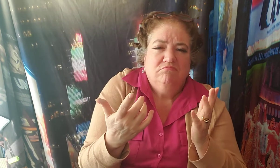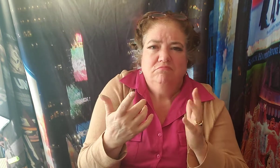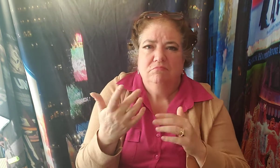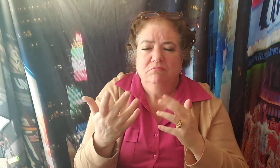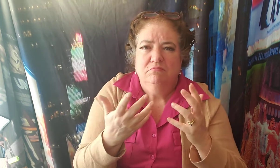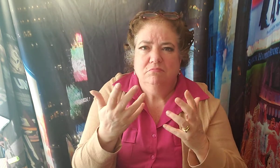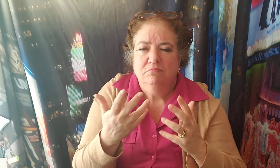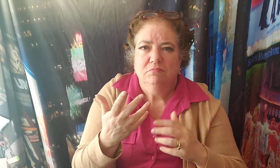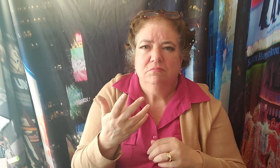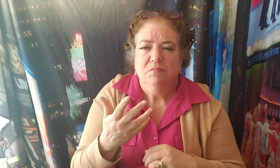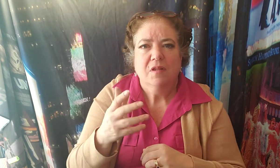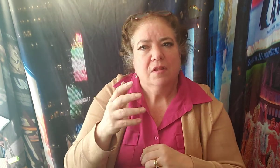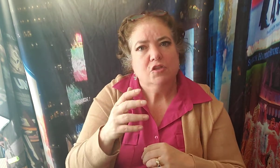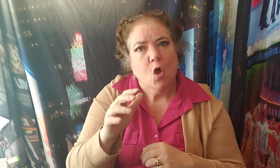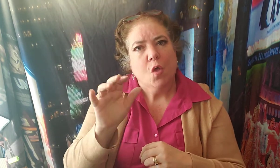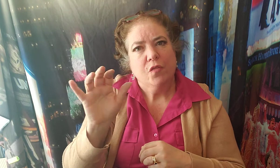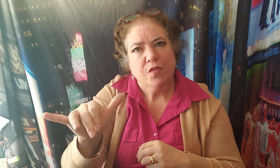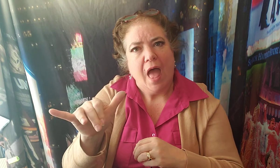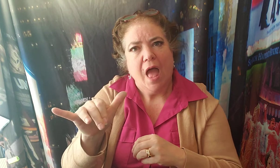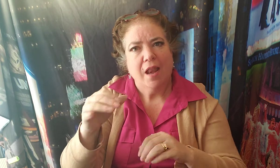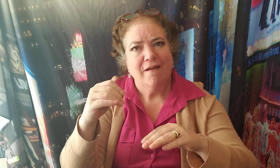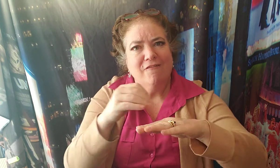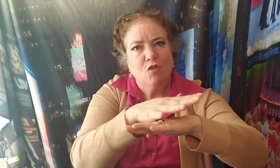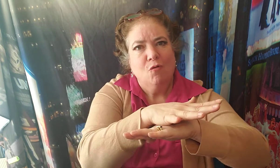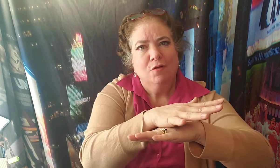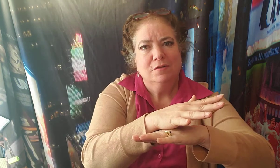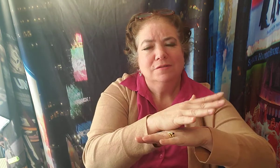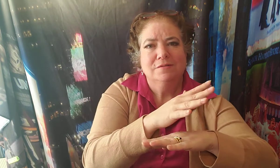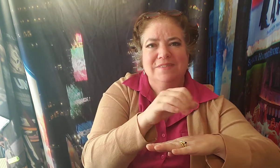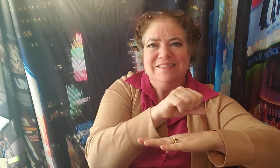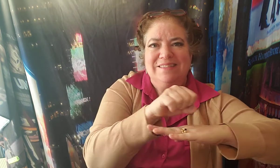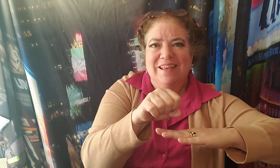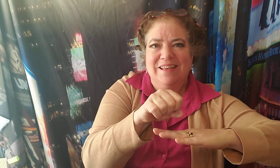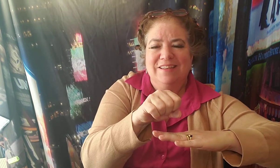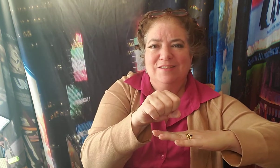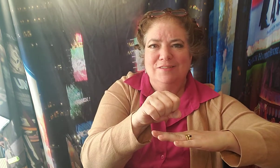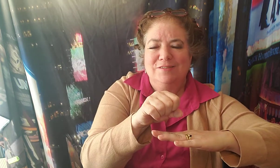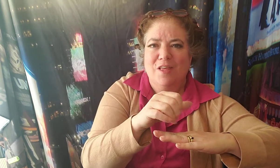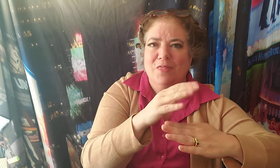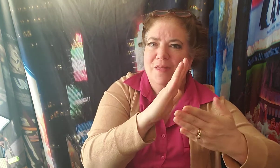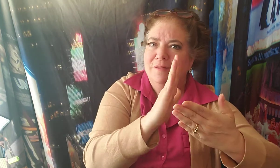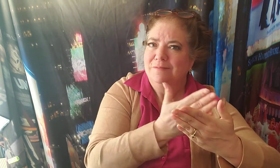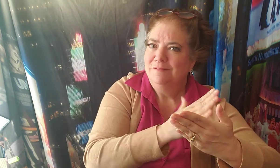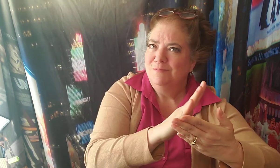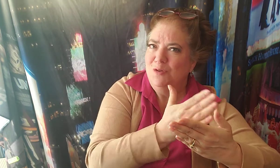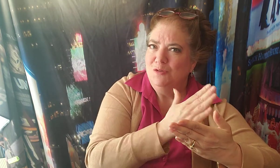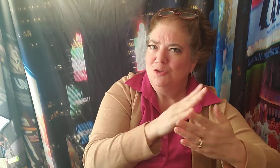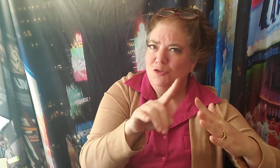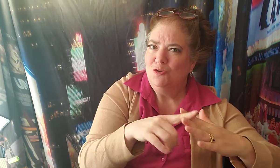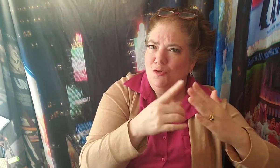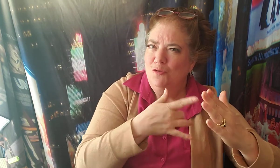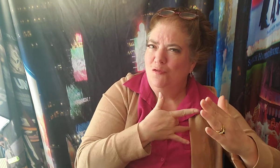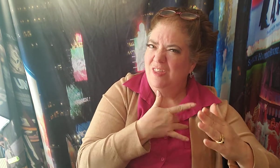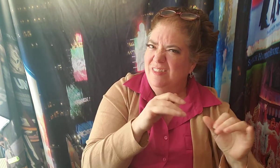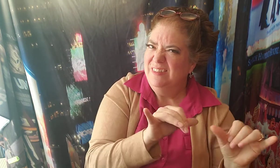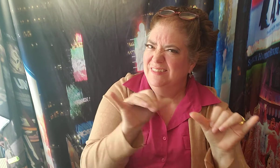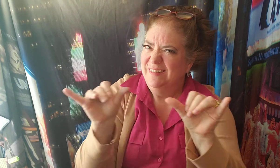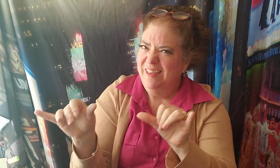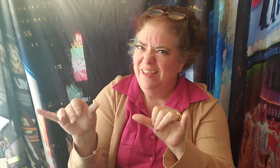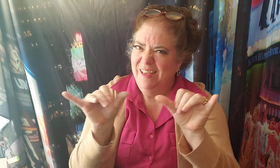same sensibility as a film Noir. A little dark. The Broadway musical comedy started looking at the